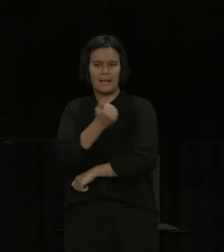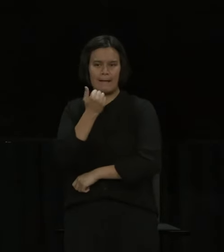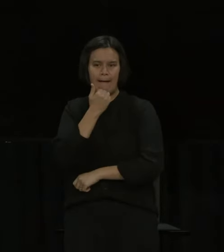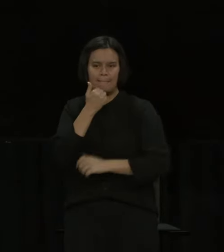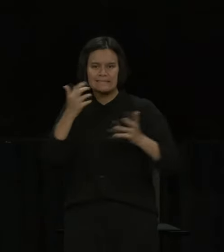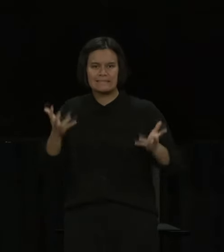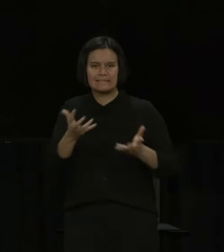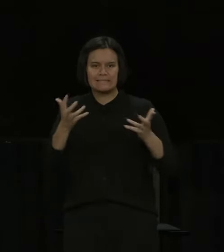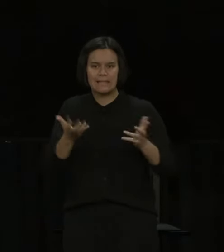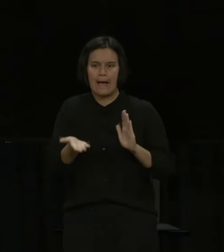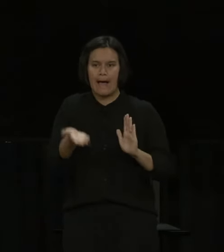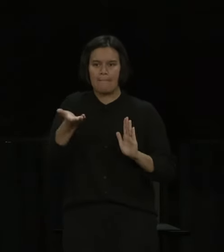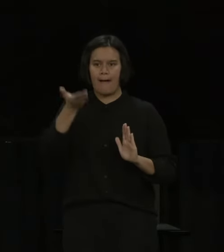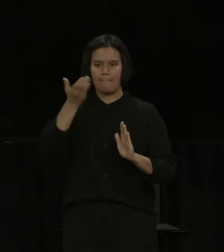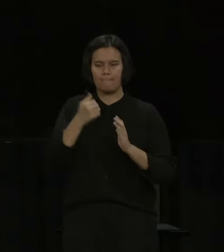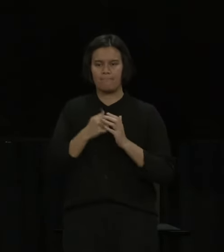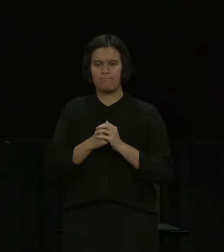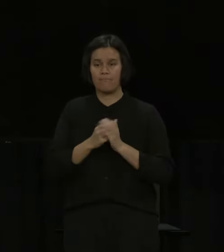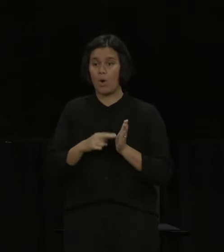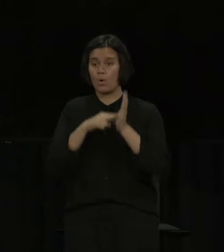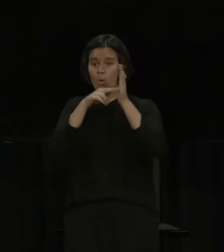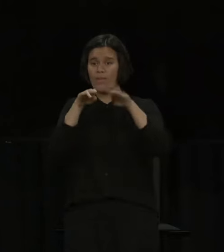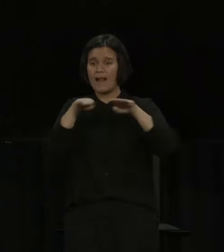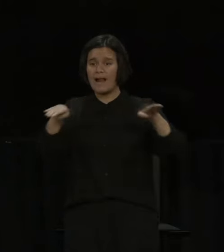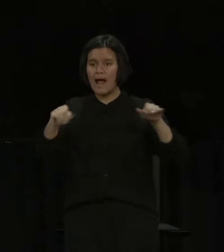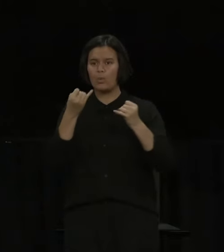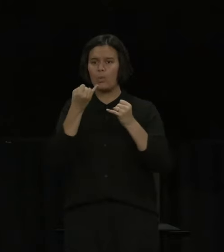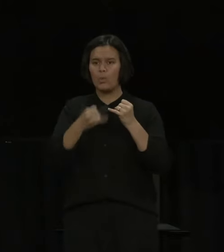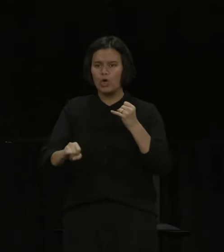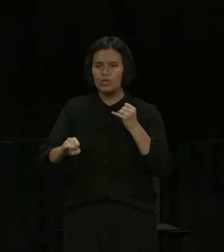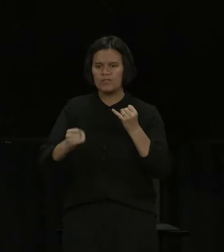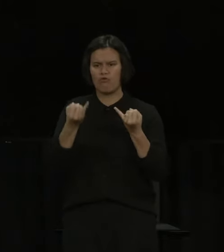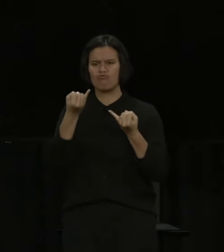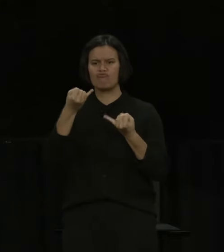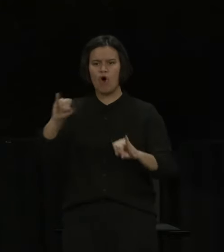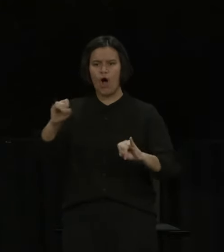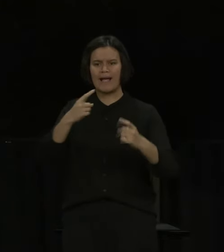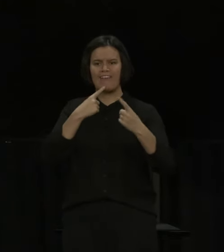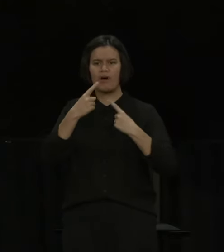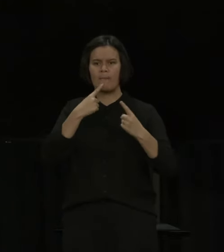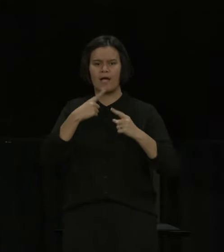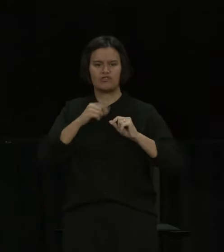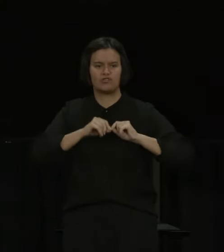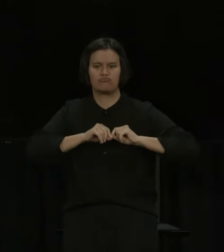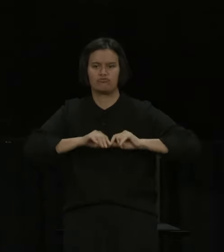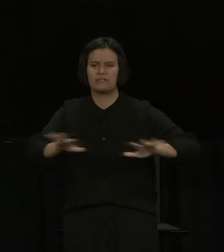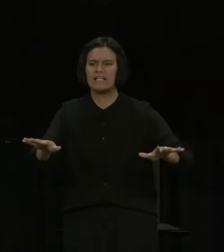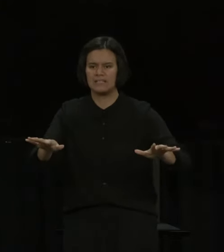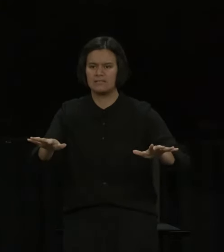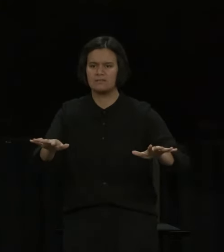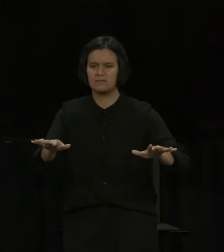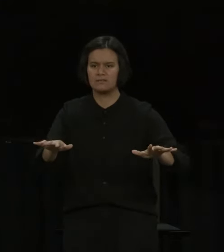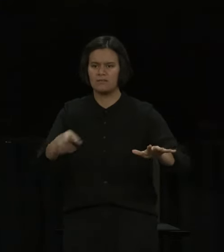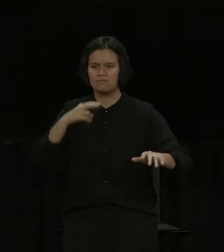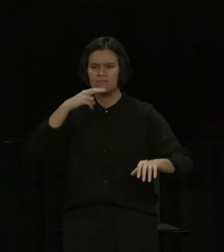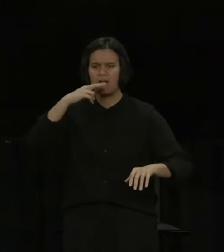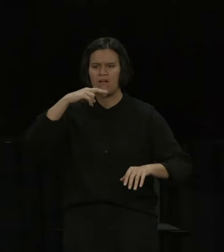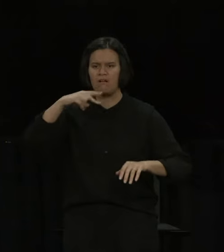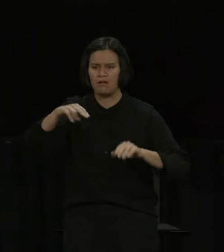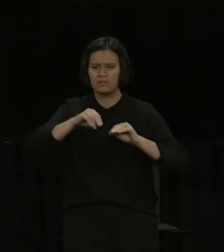There is more misinformation up there by far highest concentrations of misinformation in the country if I could be as bold as to make that claim